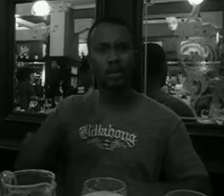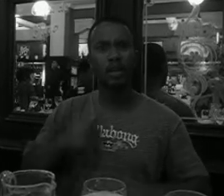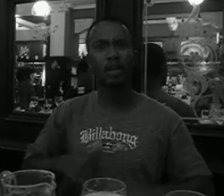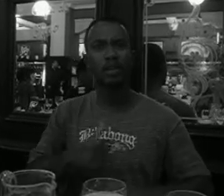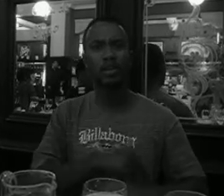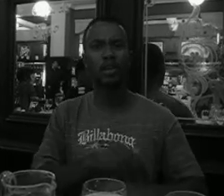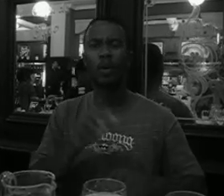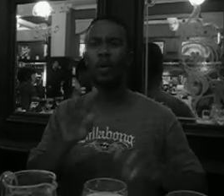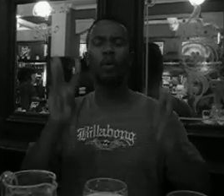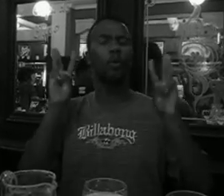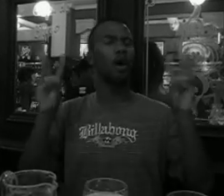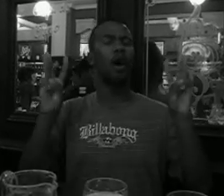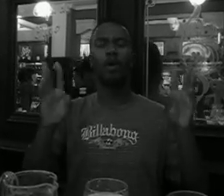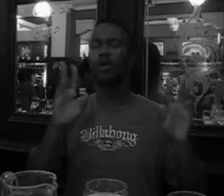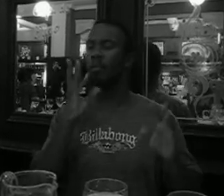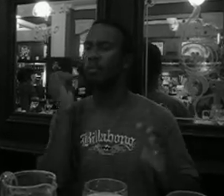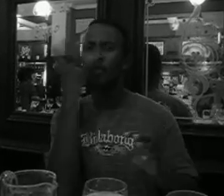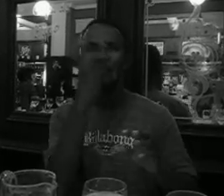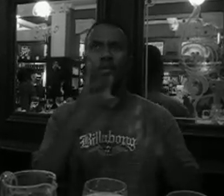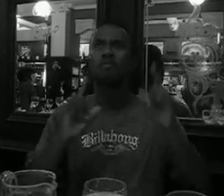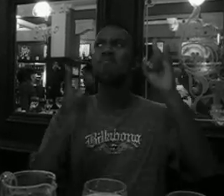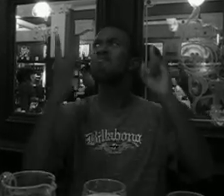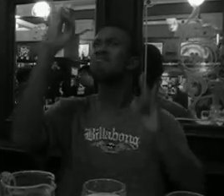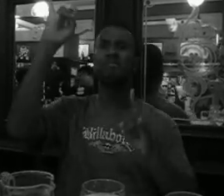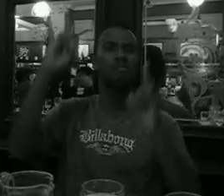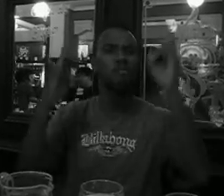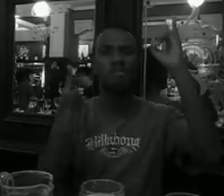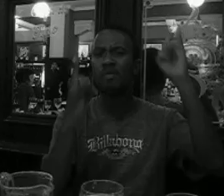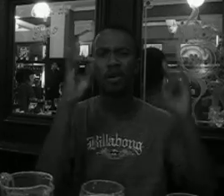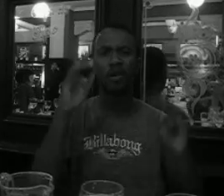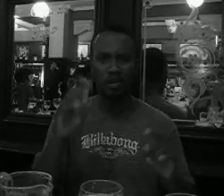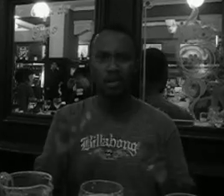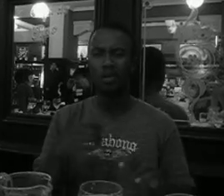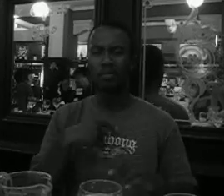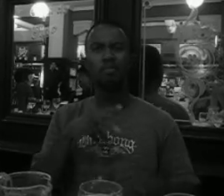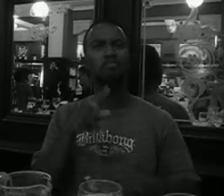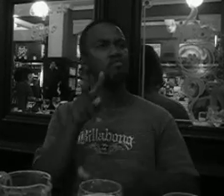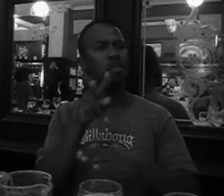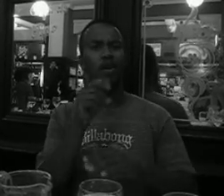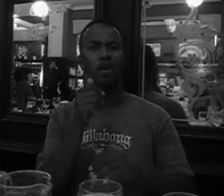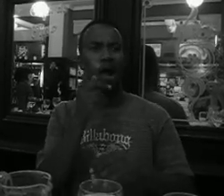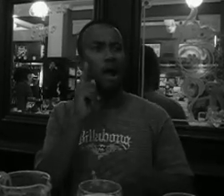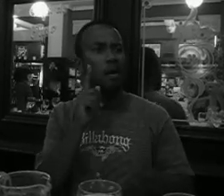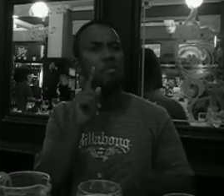So the first time I've been to Argentina here is shock. I think it's actually quite beautiful. It's a huge city.